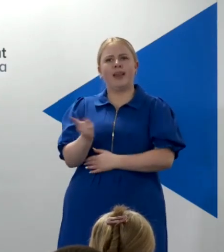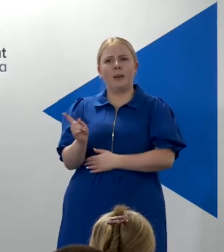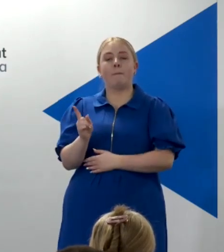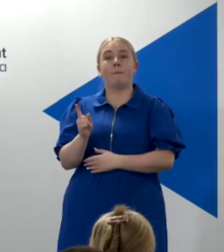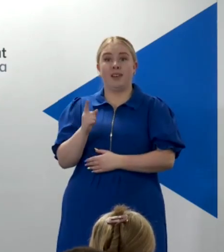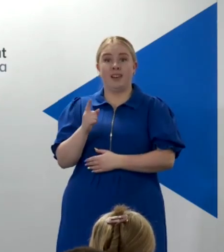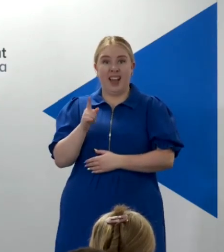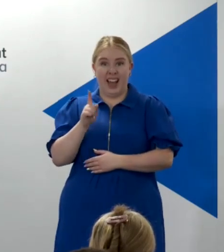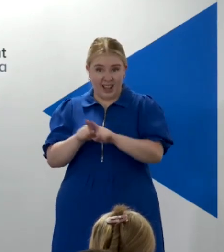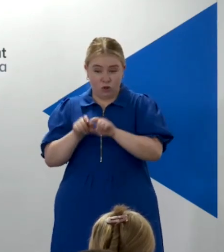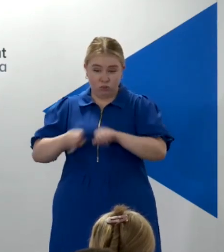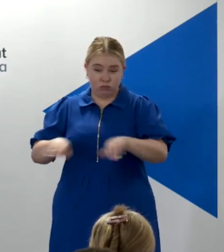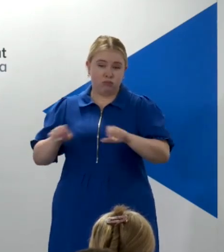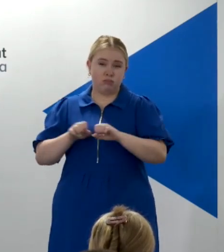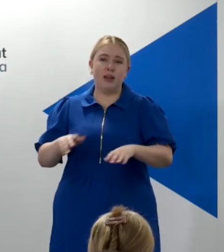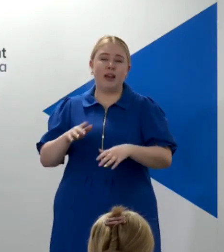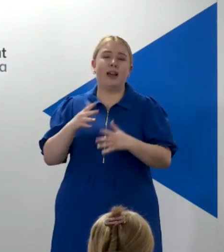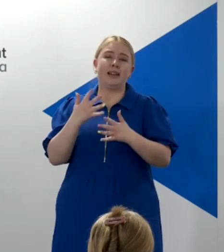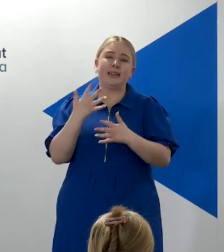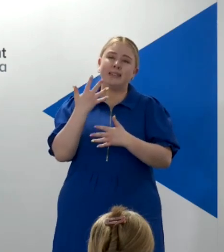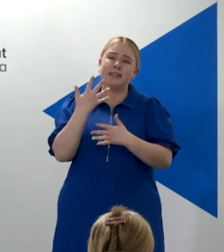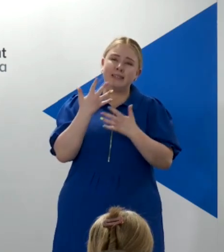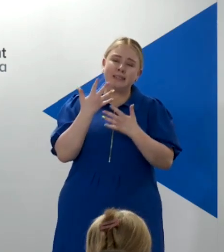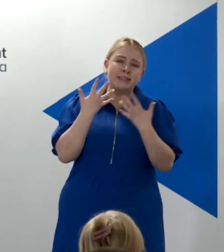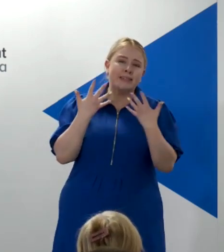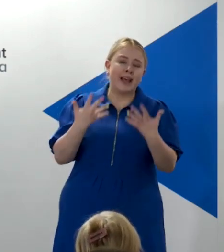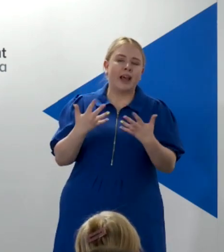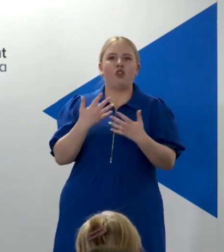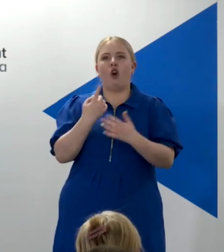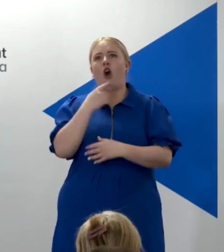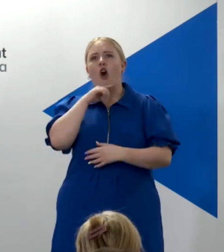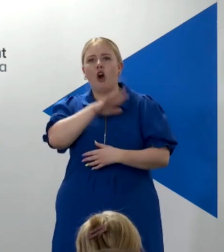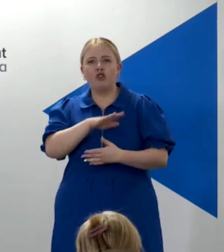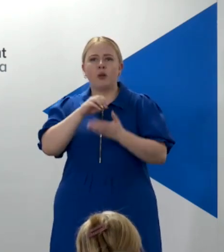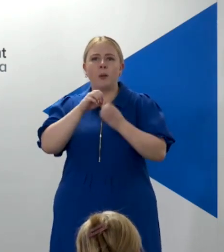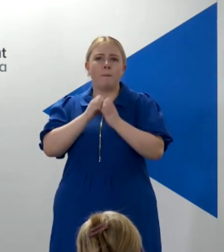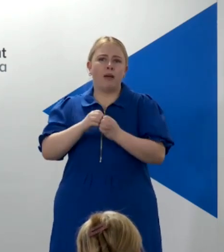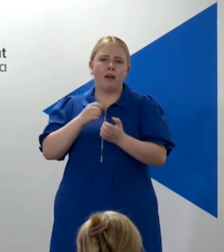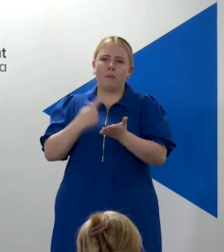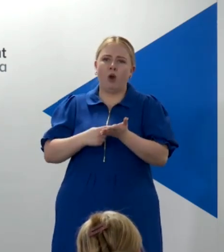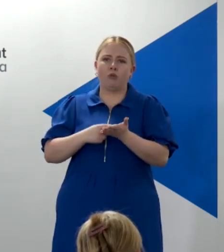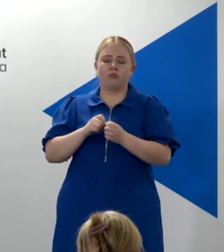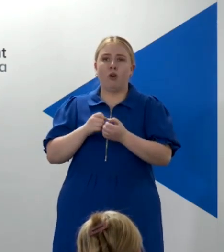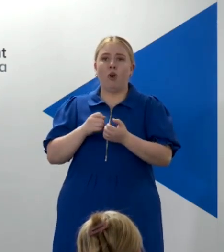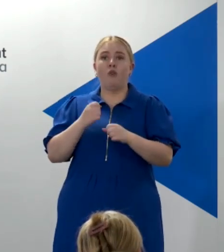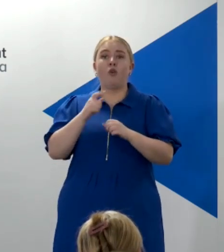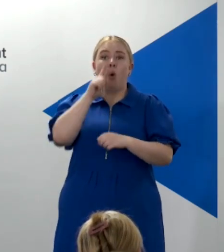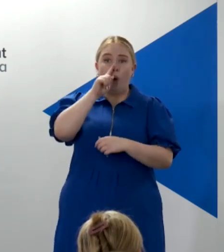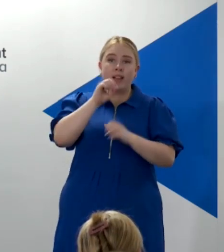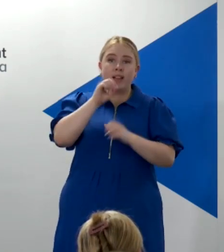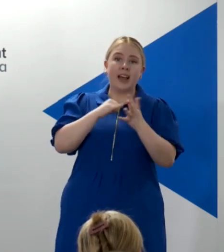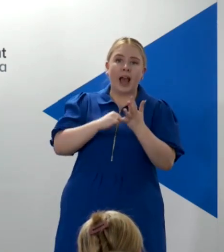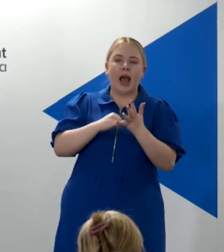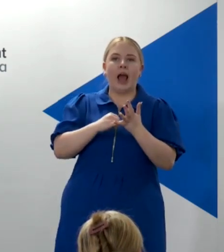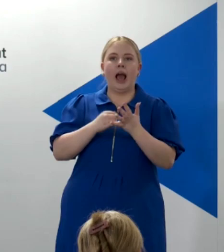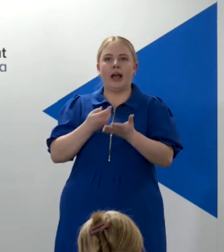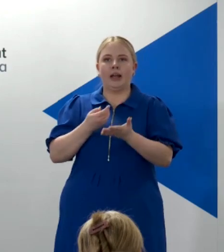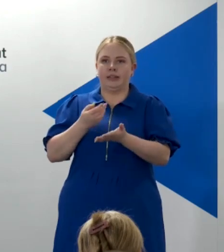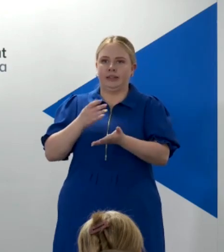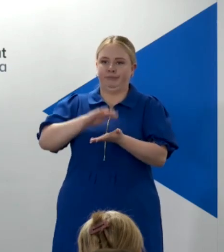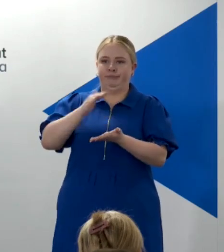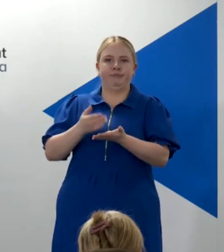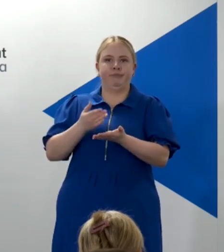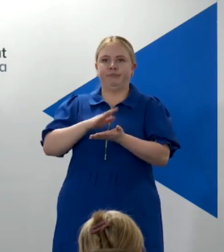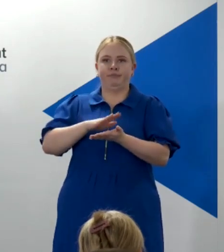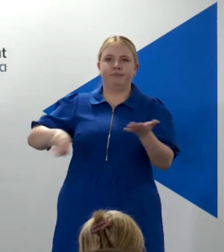hundreds of billions of oil and gas revenue and not invested but a fraction back into Scotland? And we should